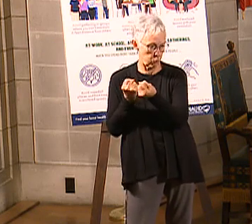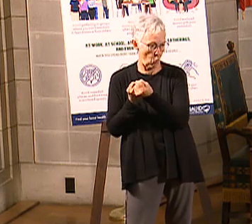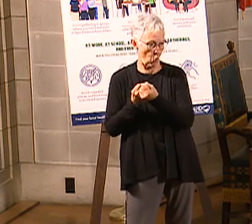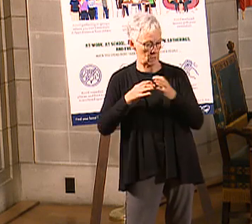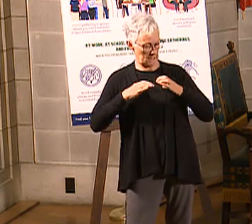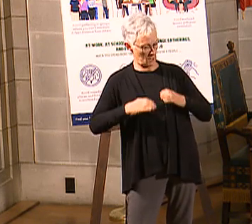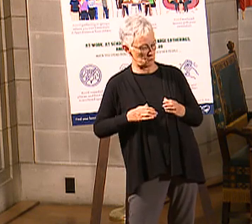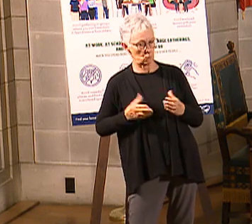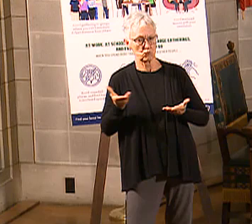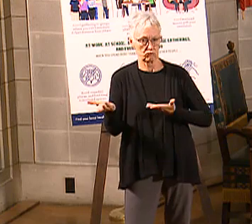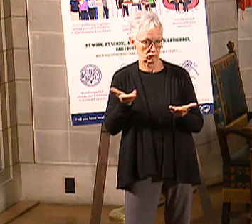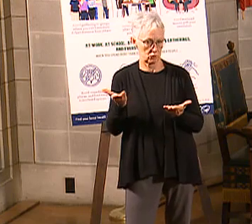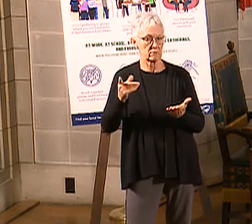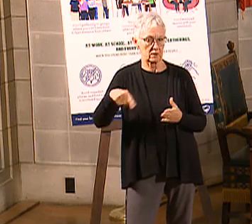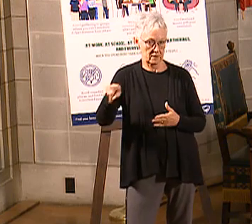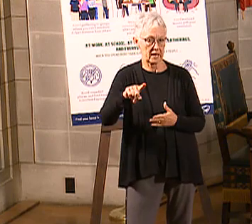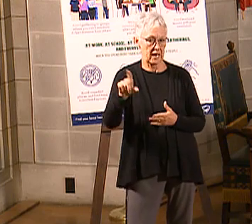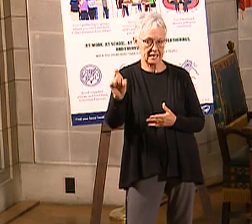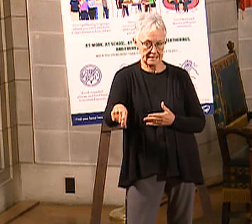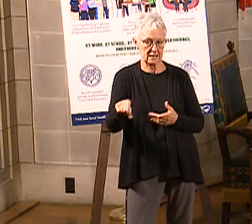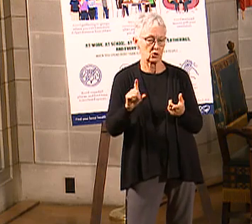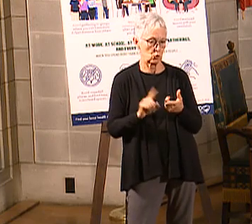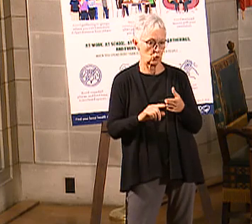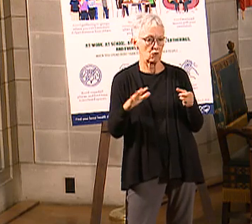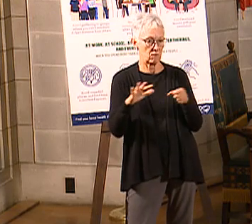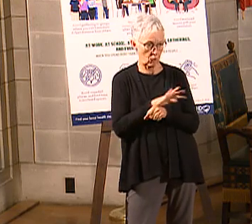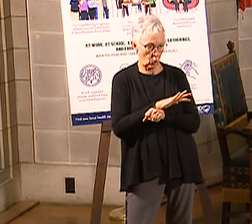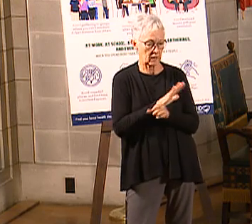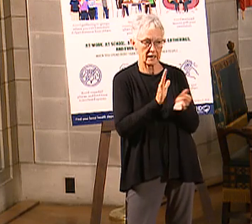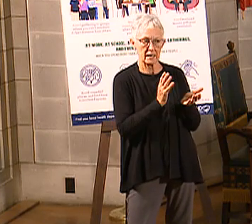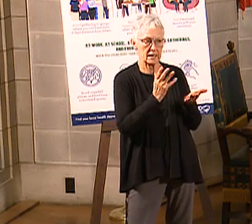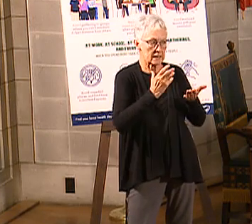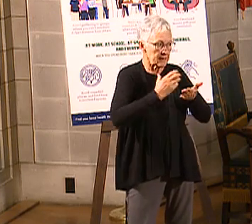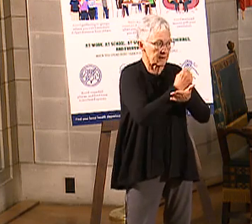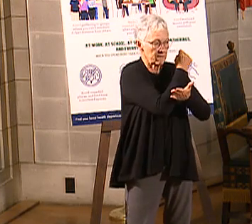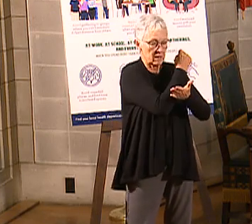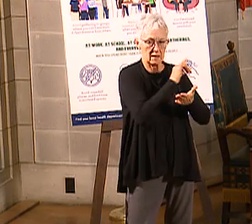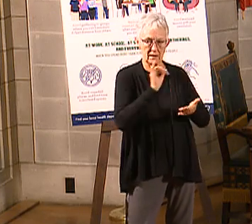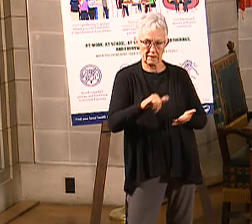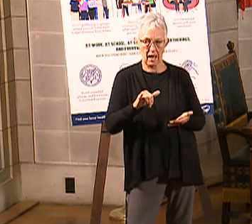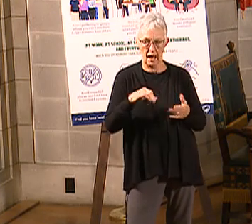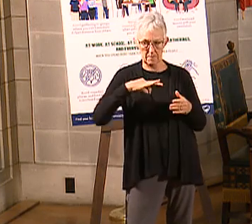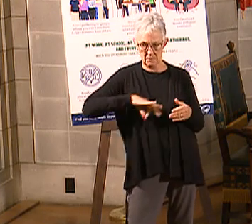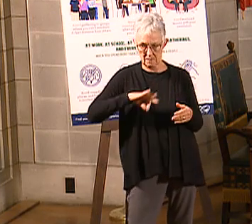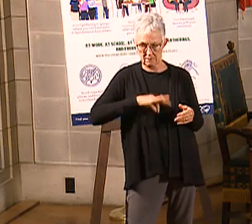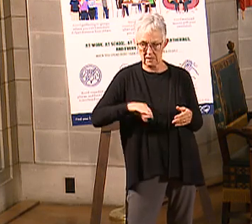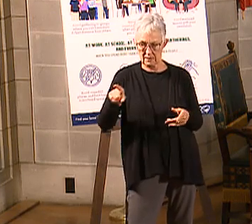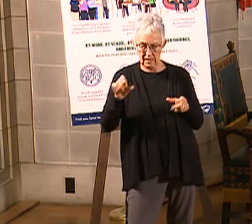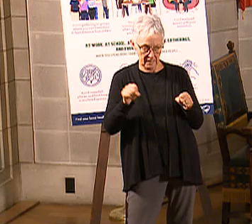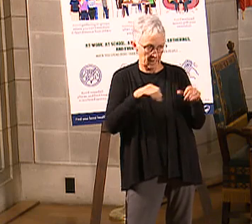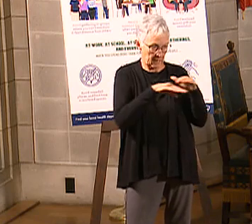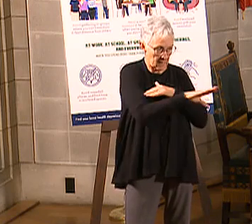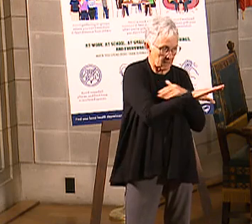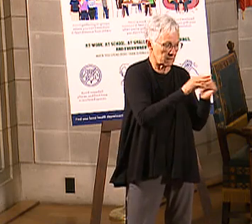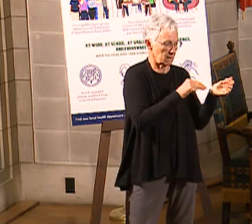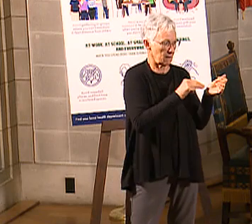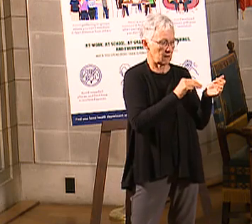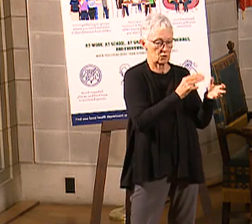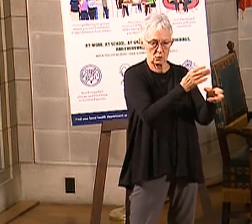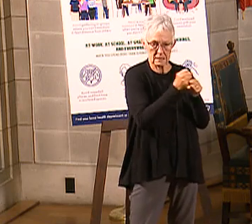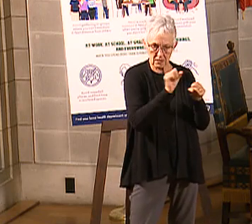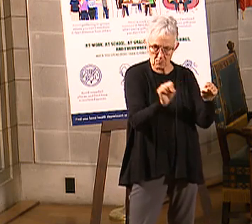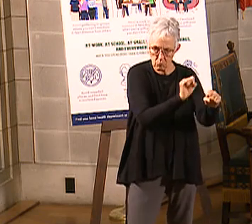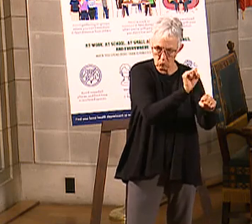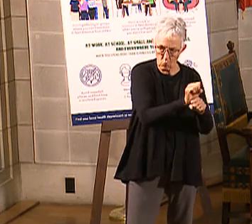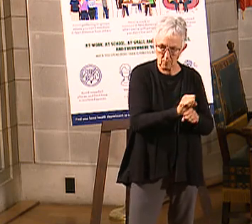to provide to Nebraskans so that they can fully utilize that benefit so they can get into the doctor, they can get that appointment made. If they need a